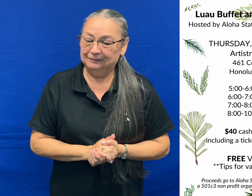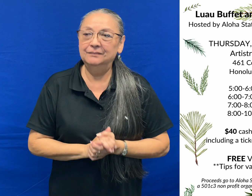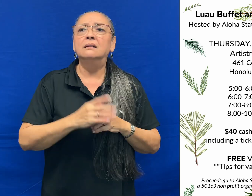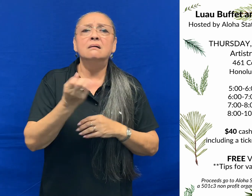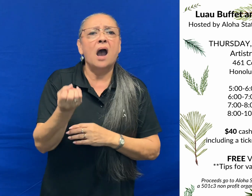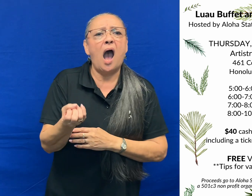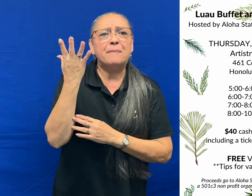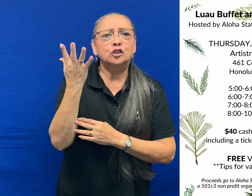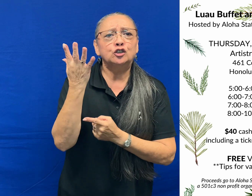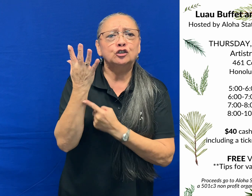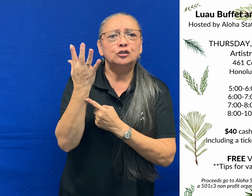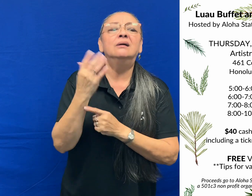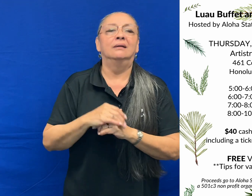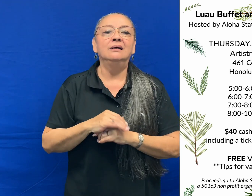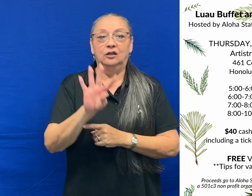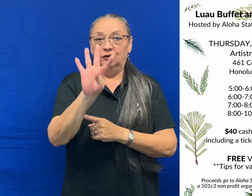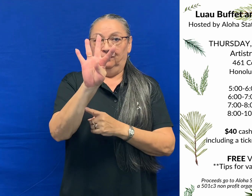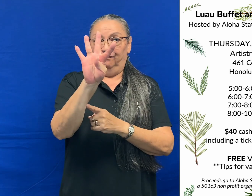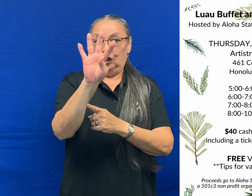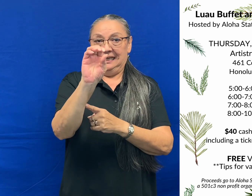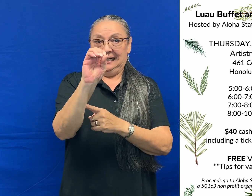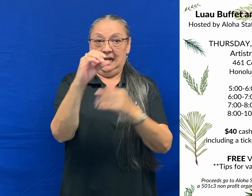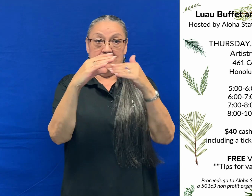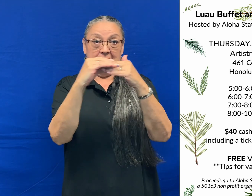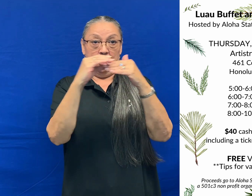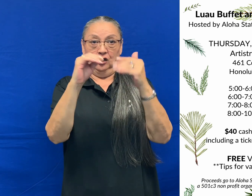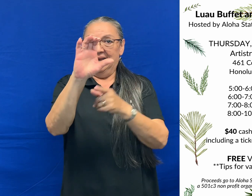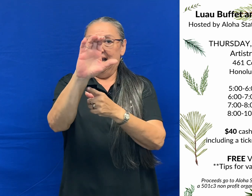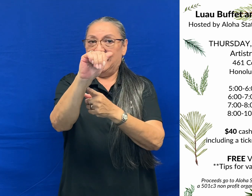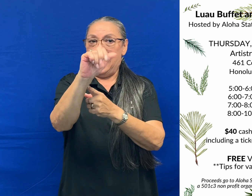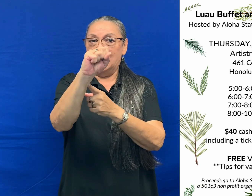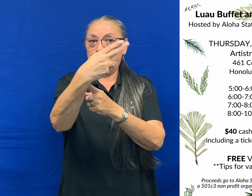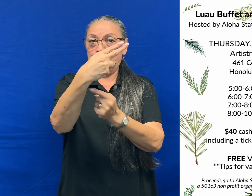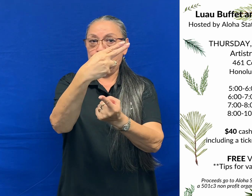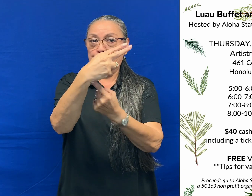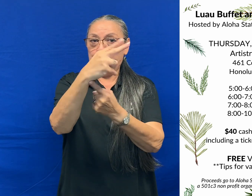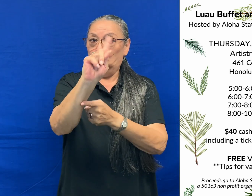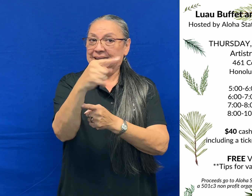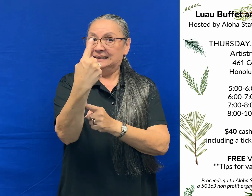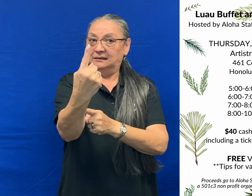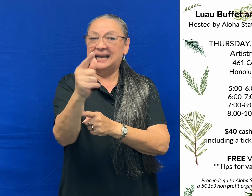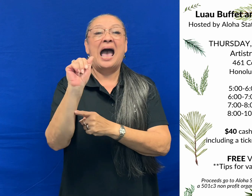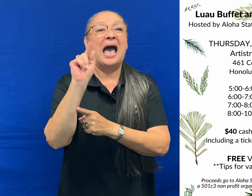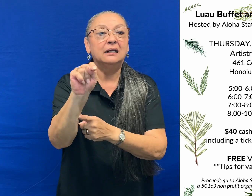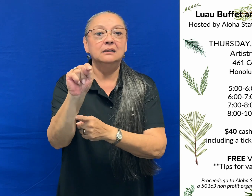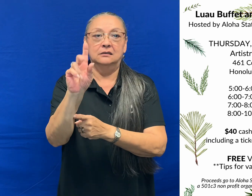I encourage you to please tip your valet. The cost of this event is $40 cash only